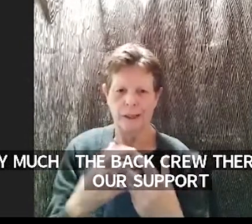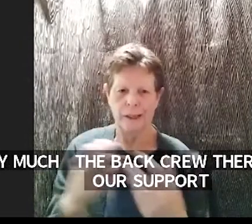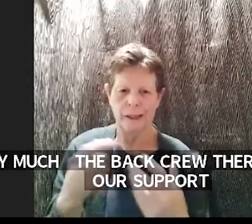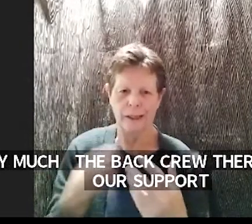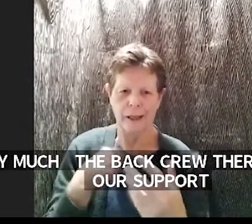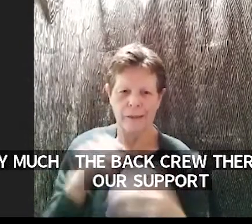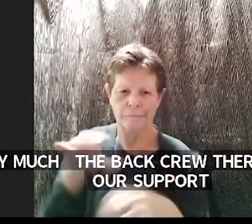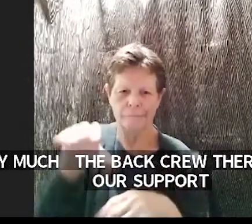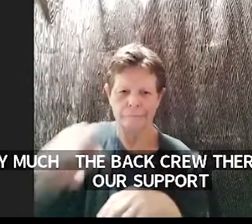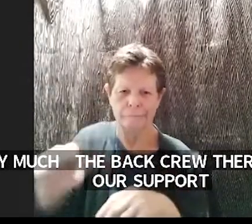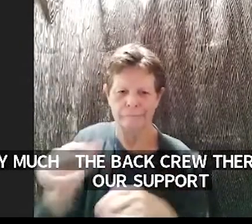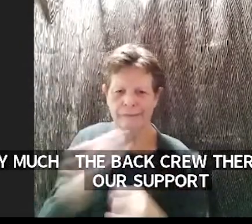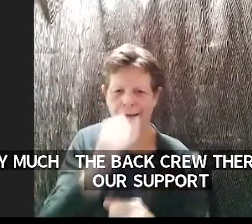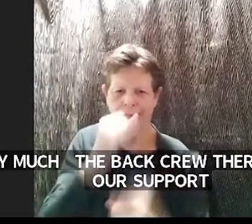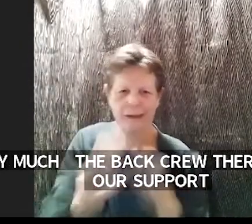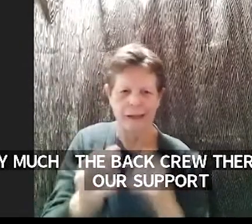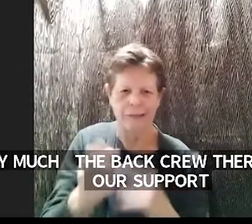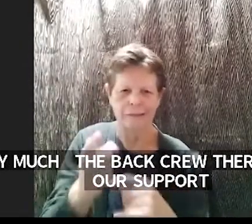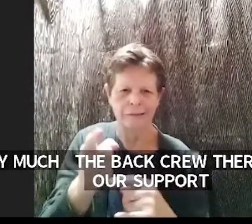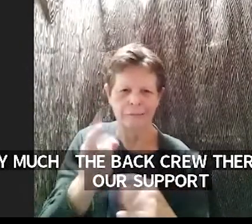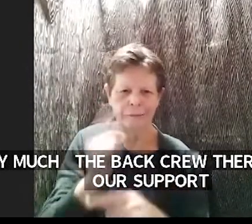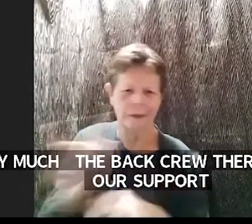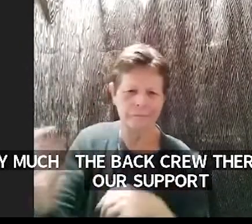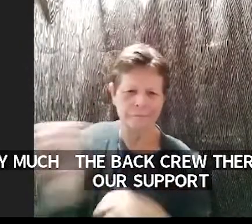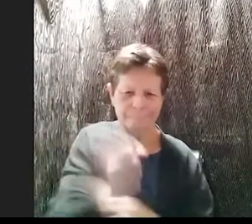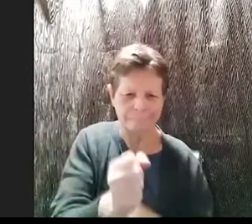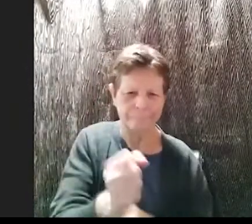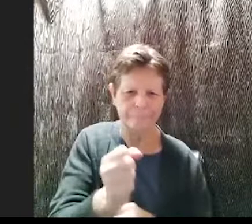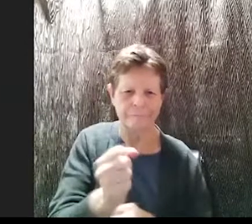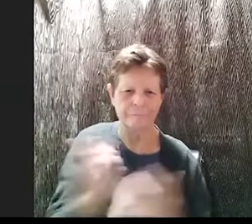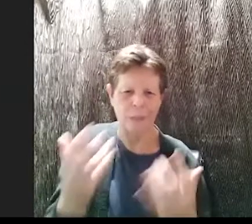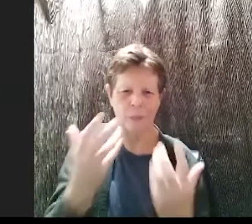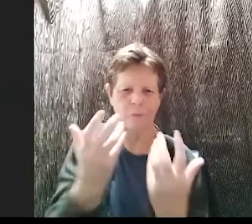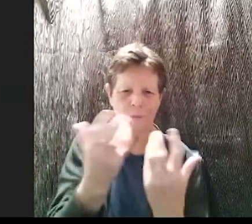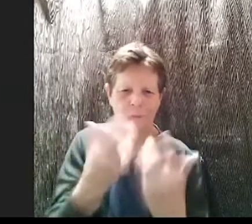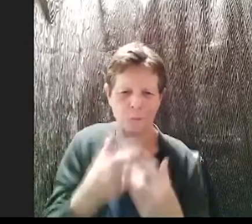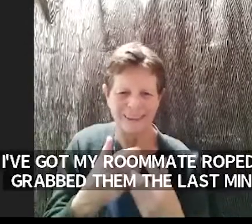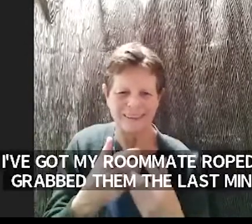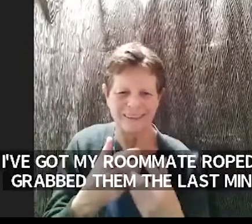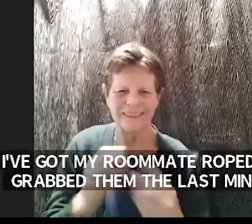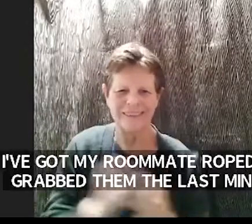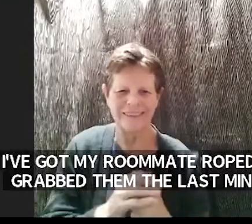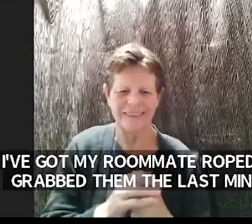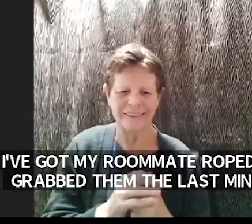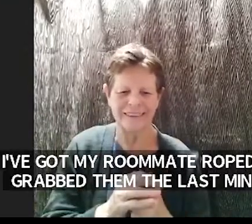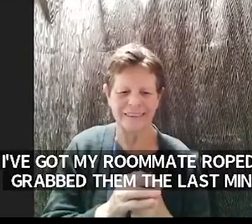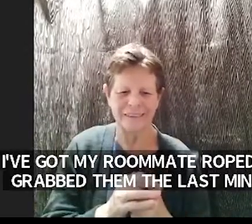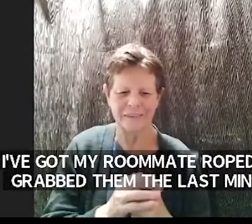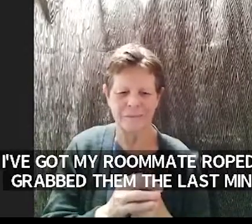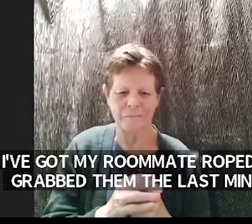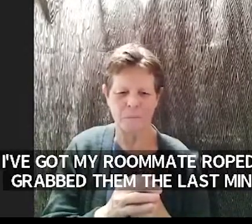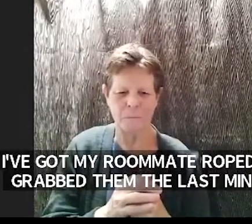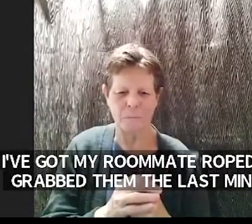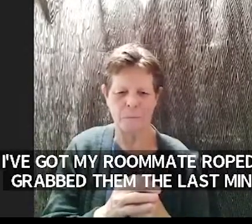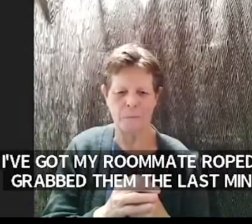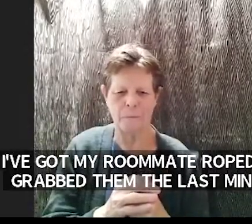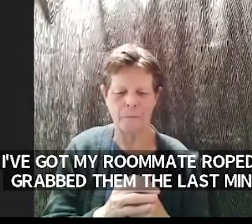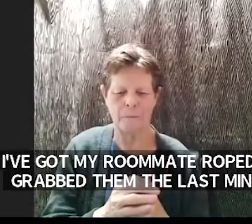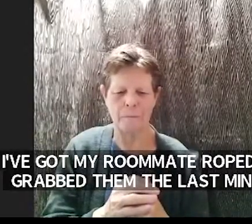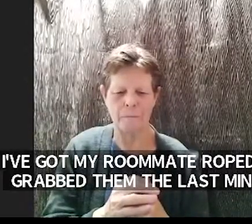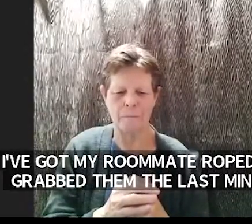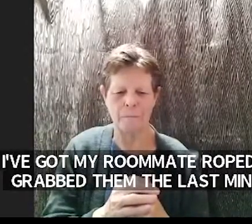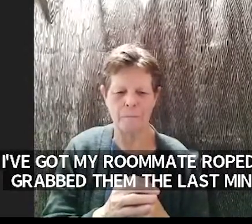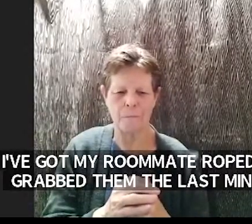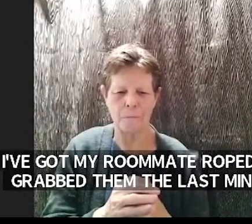um yeah you know the the funniest weirdest question that i got about all of this was when i was